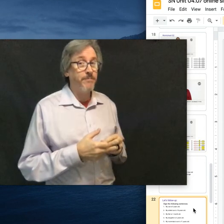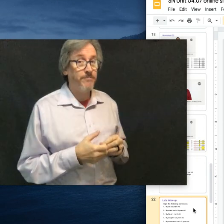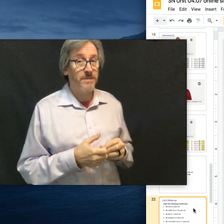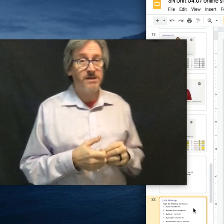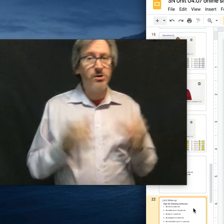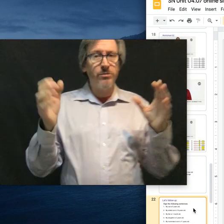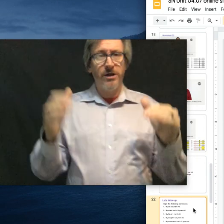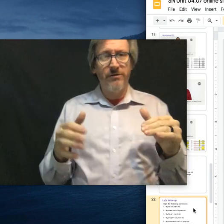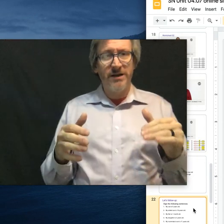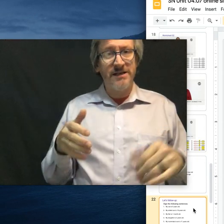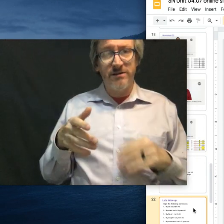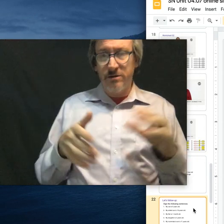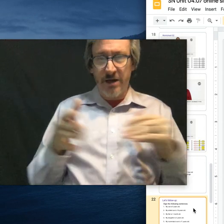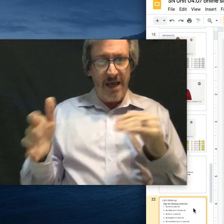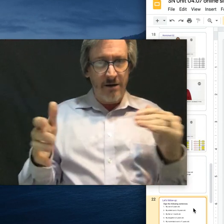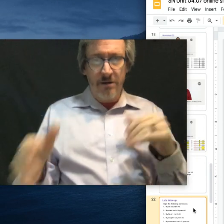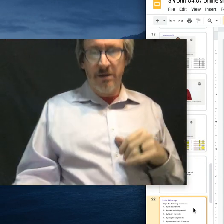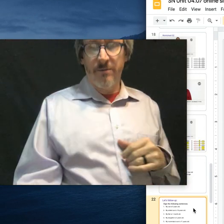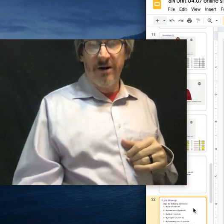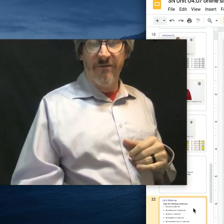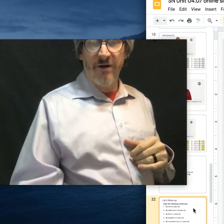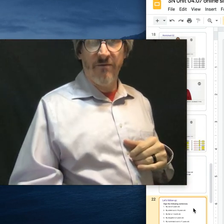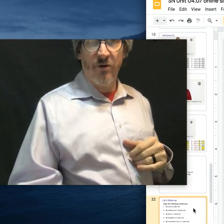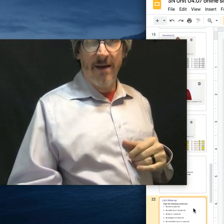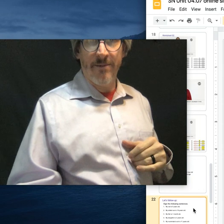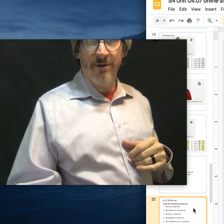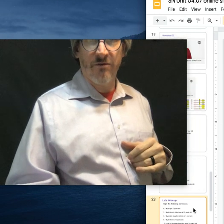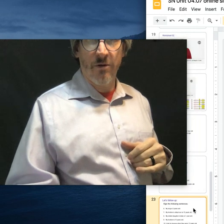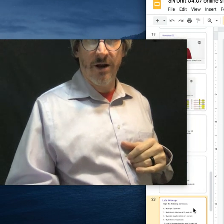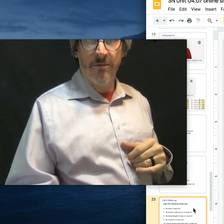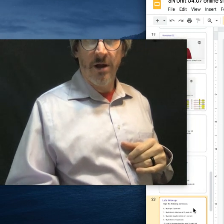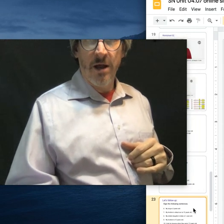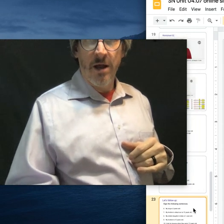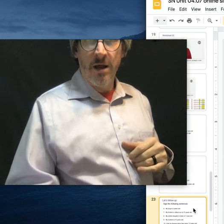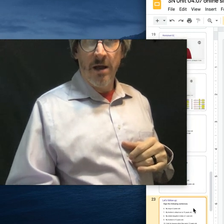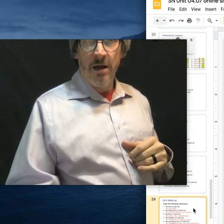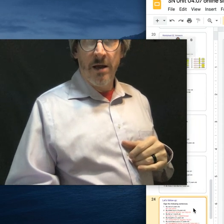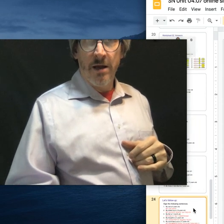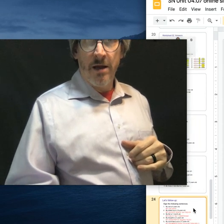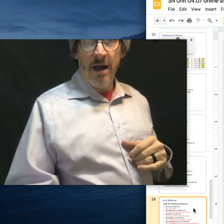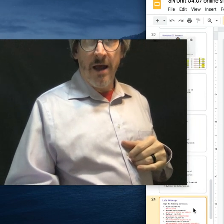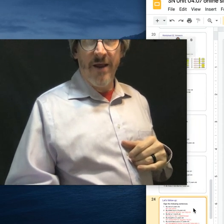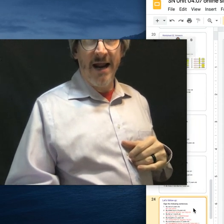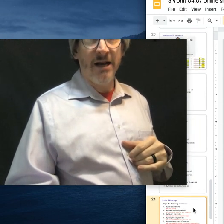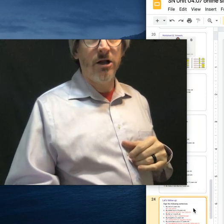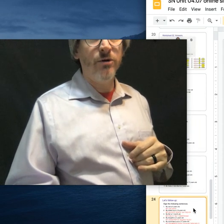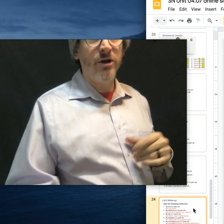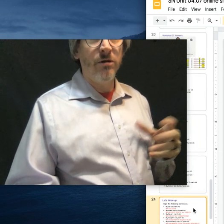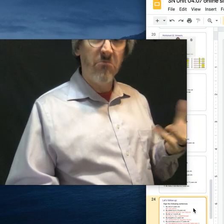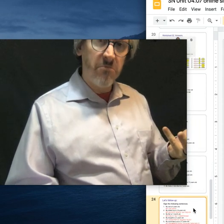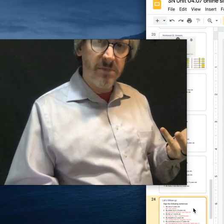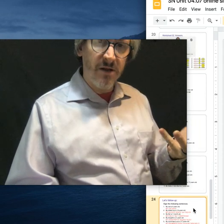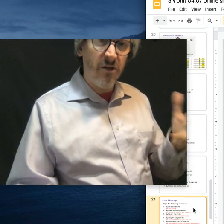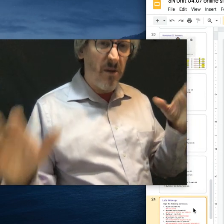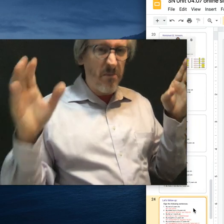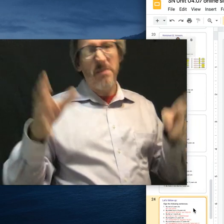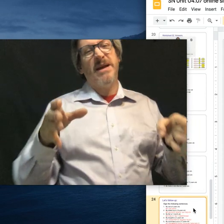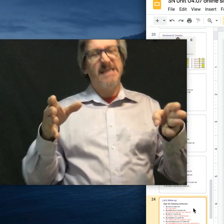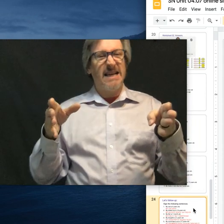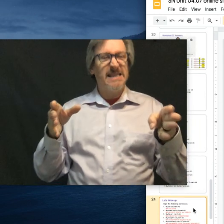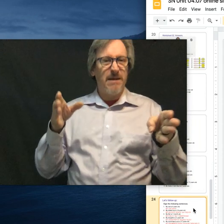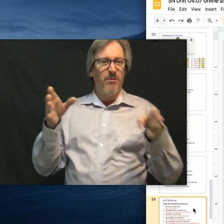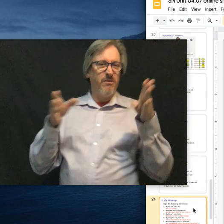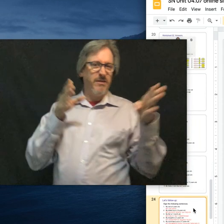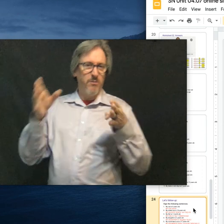All right. So, little things. Again, a little bit of vocabulary thrown in. And then I included the